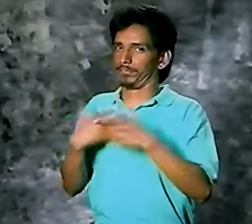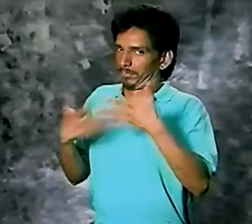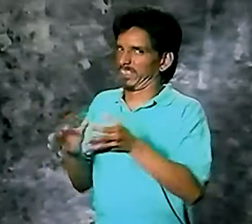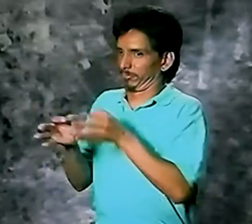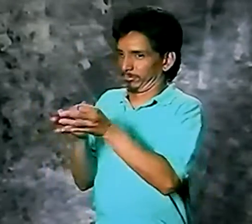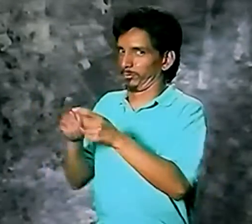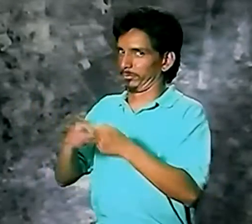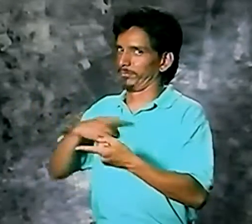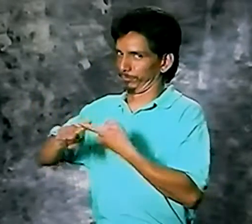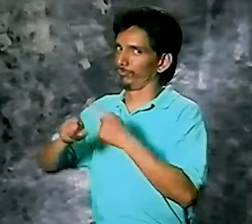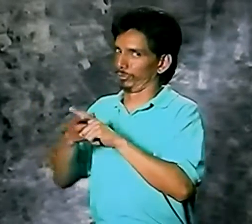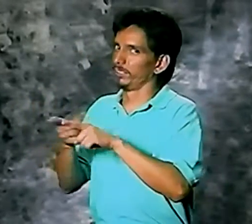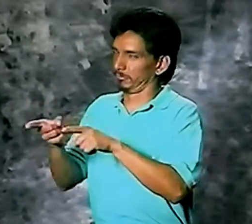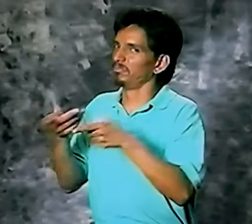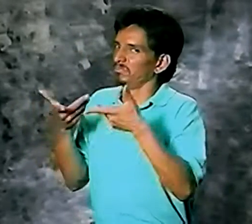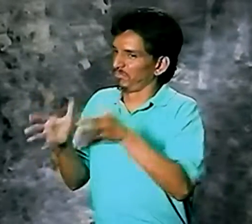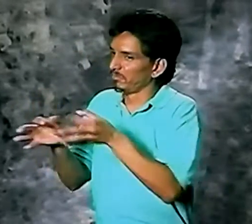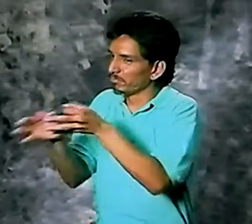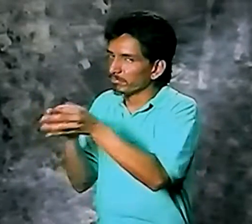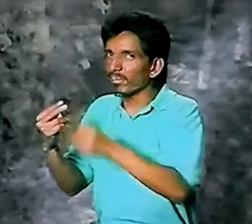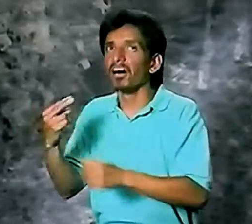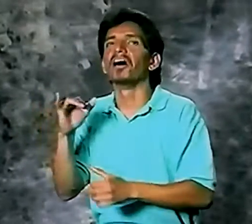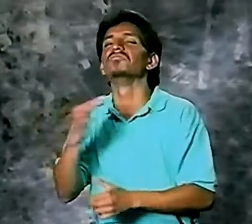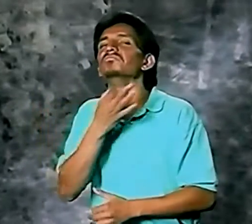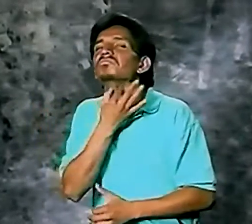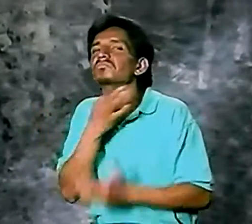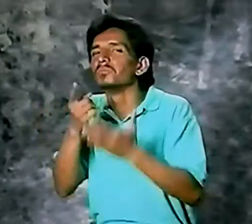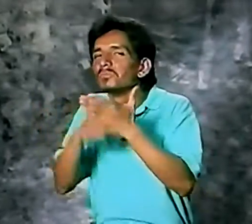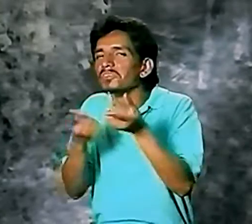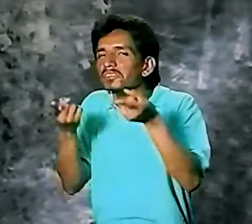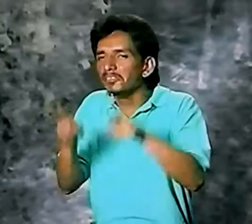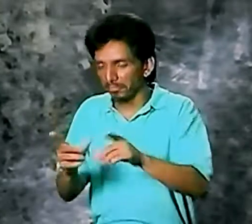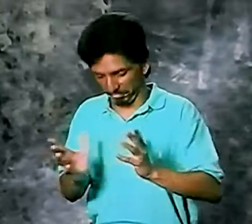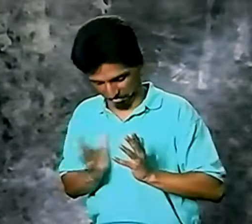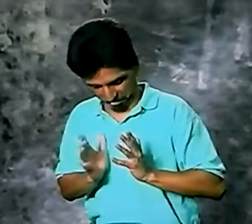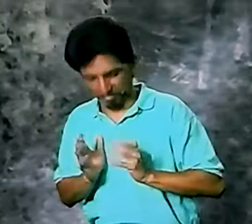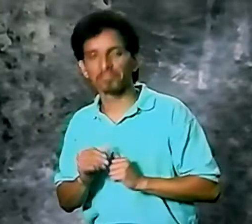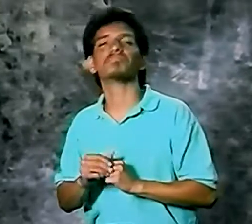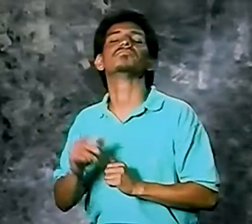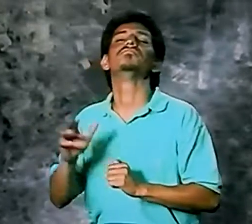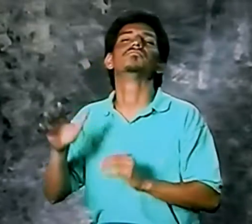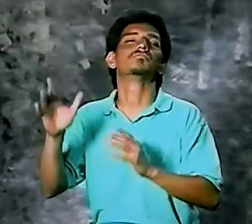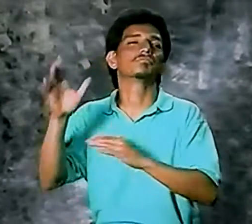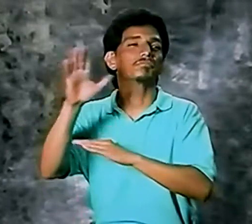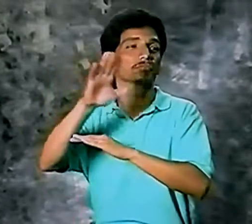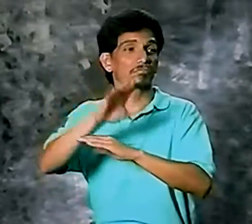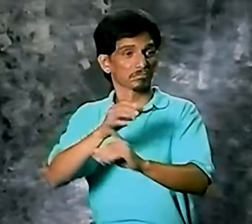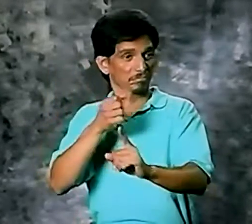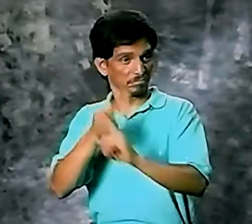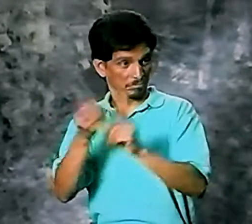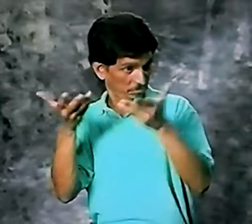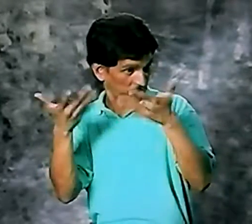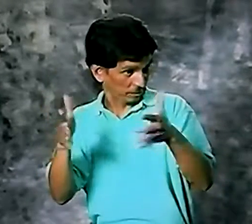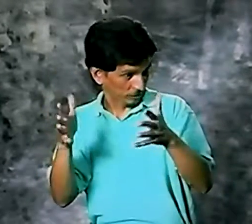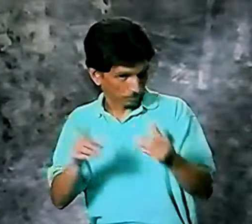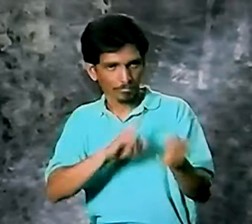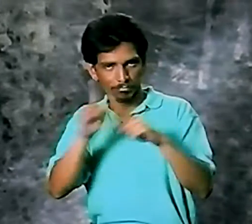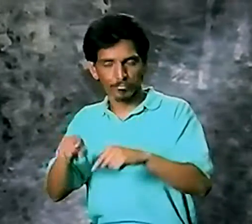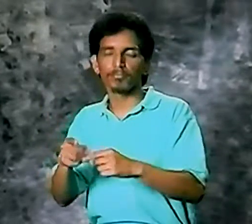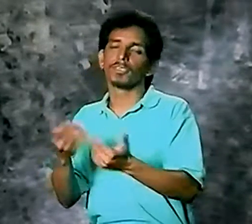And I was thinking positive. was oh, yeah. No problem. This is going to be easy. I'm going to get in. But, you know, let's see what happens. So all day, you